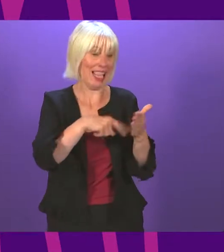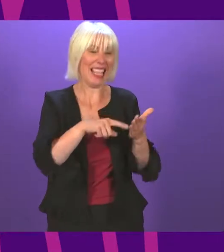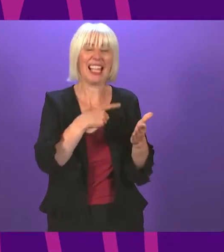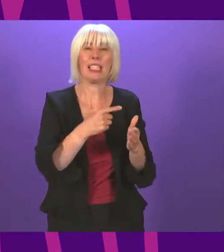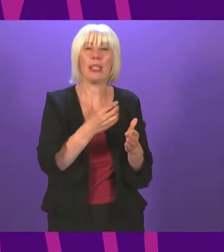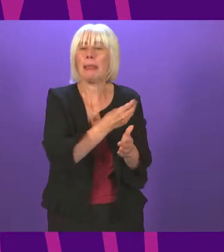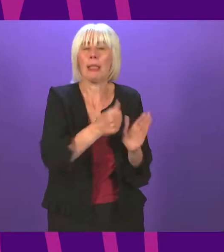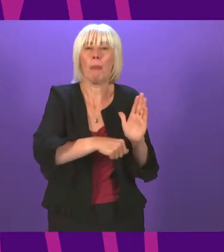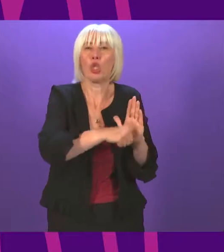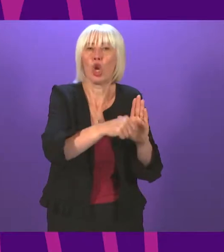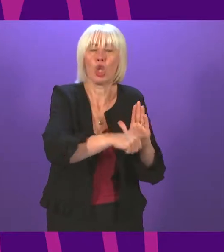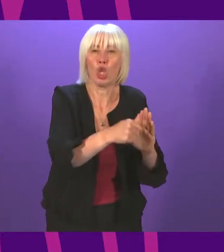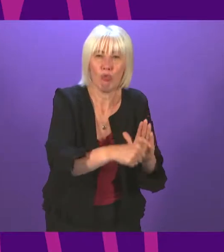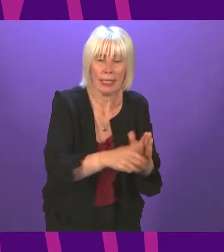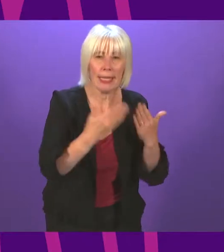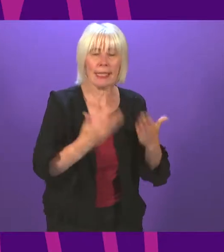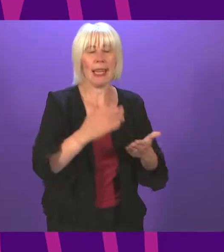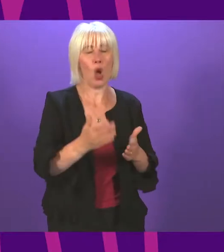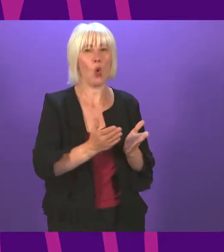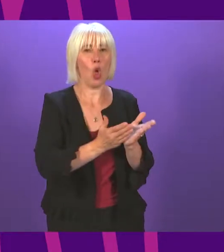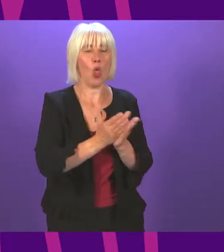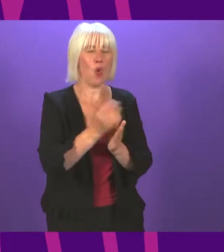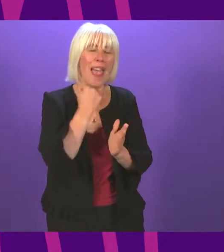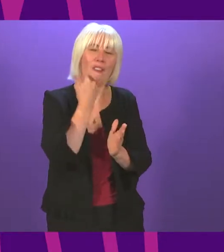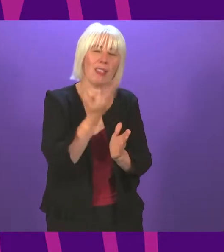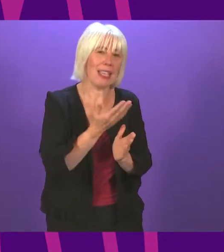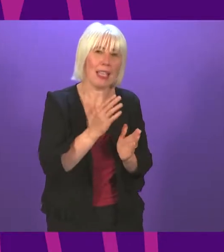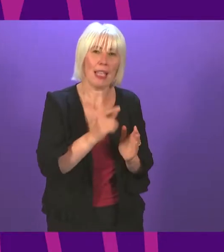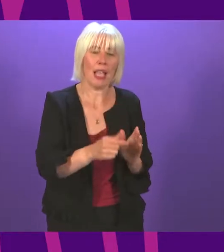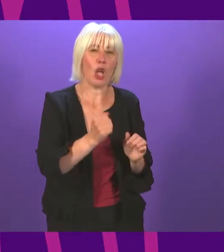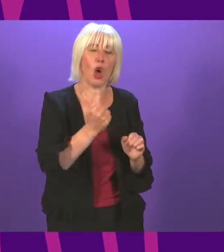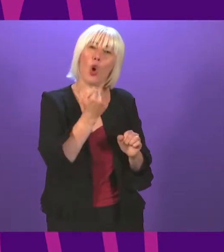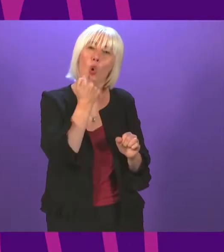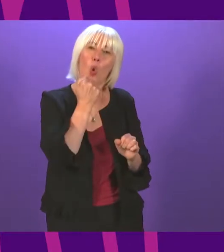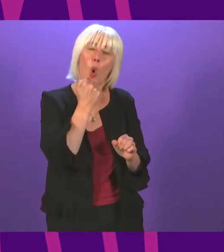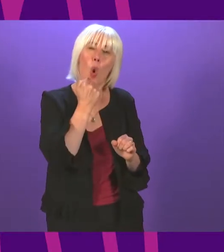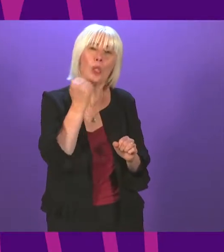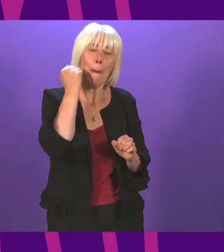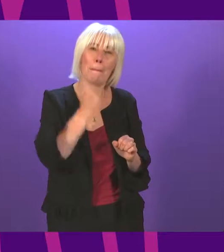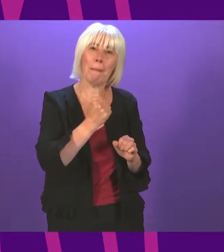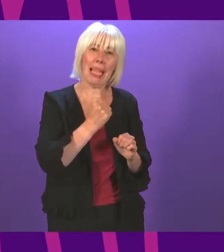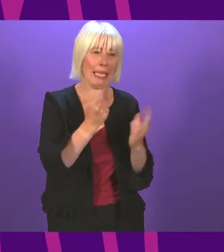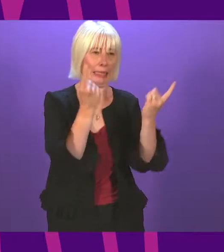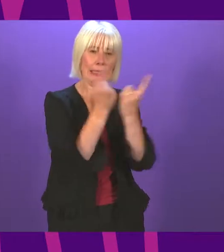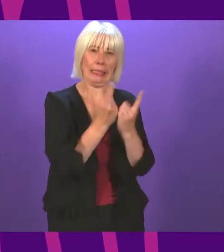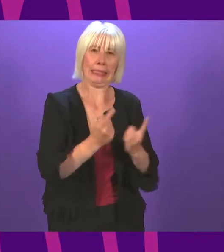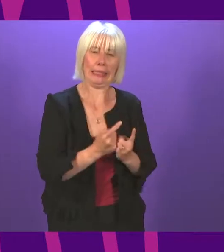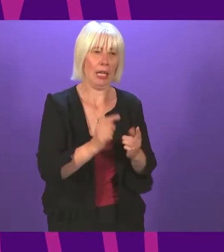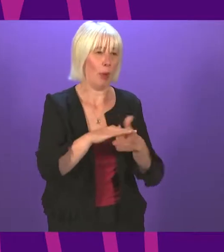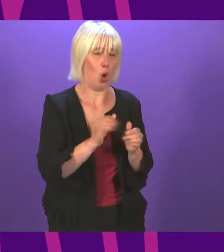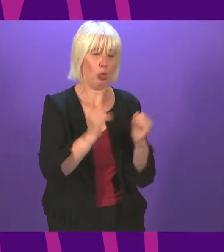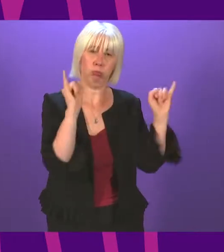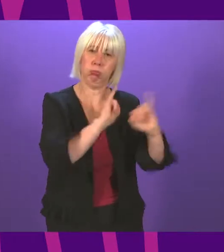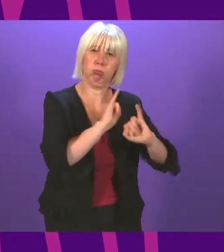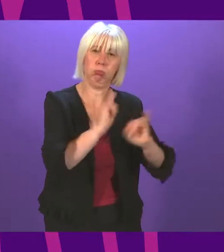and are almost on a daily basis escalating code-black measures such as the crisis that they are